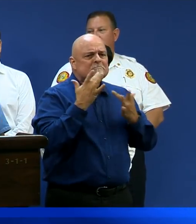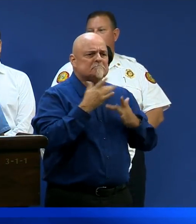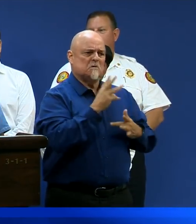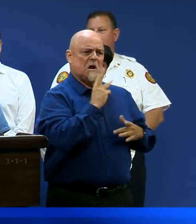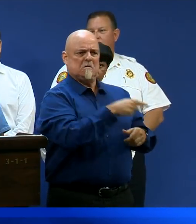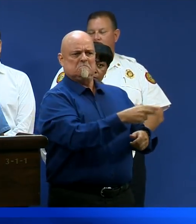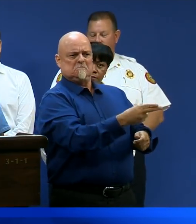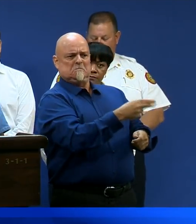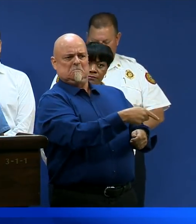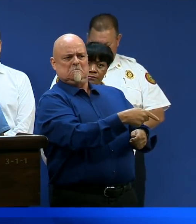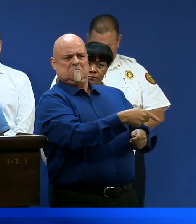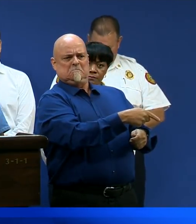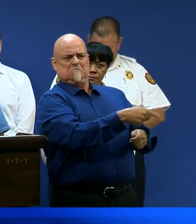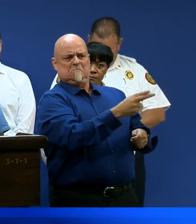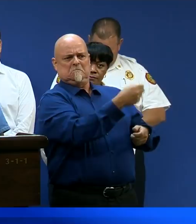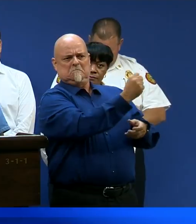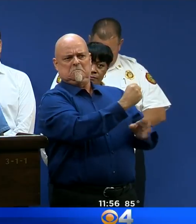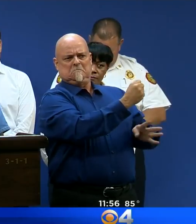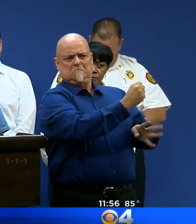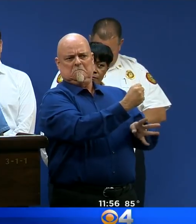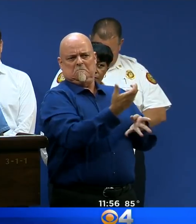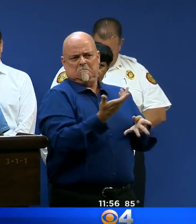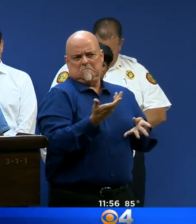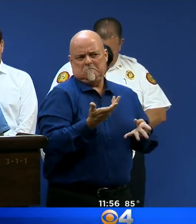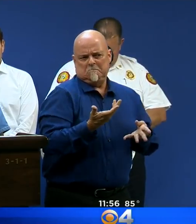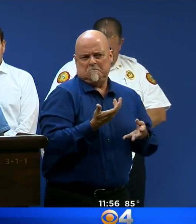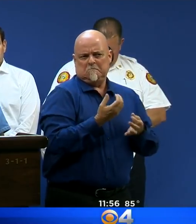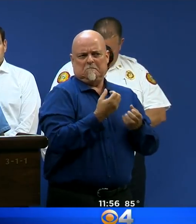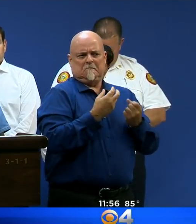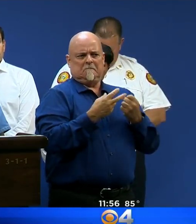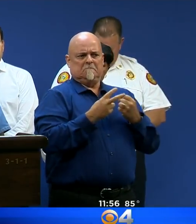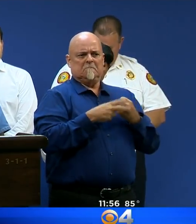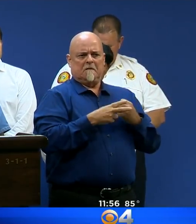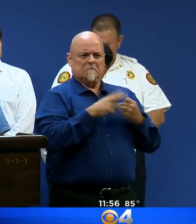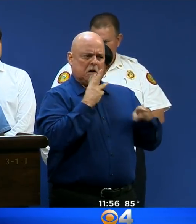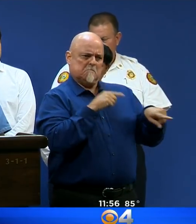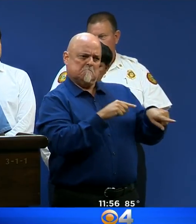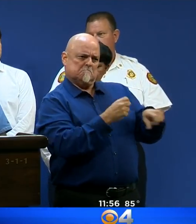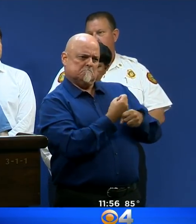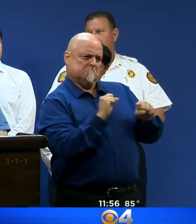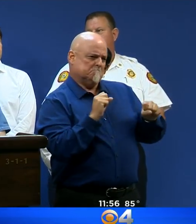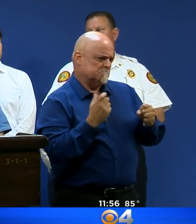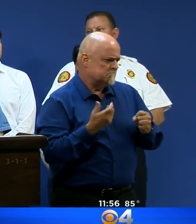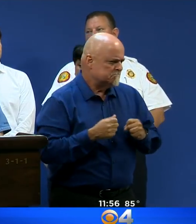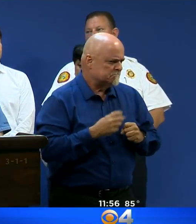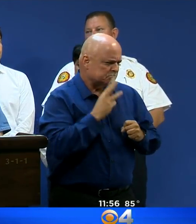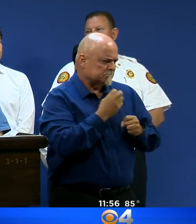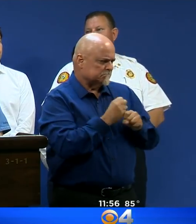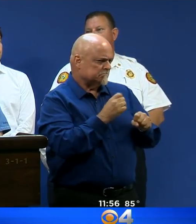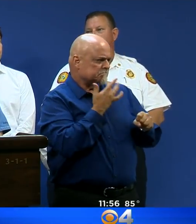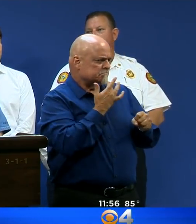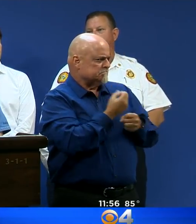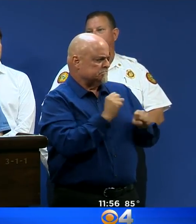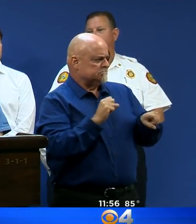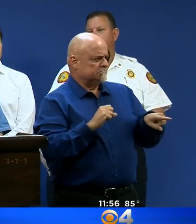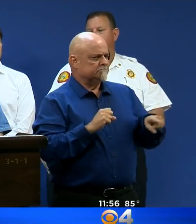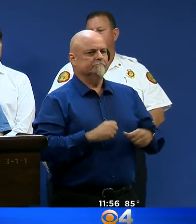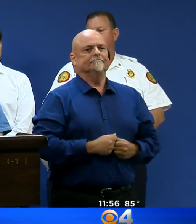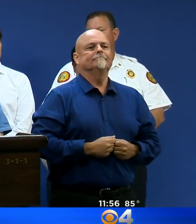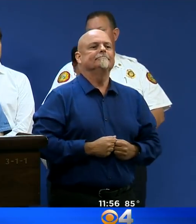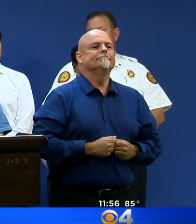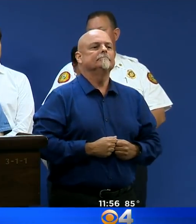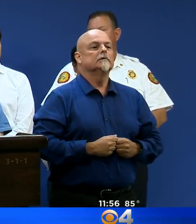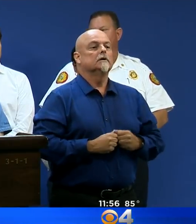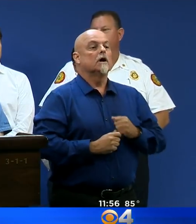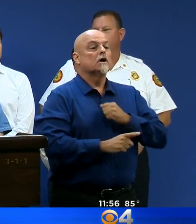just store some water in Miami-Dade County. It's good enough to, believe me, it's good enough to drink. Okay? Department of Solid Waste Management, waste and recycling